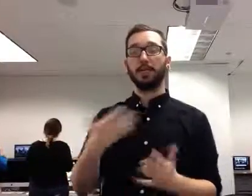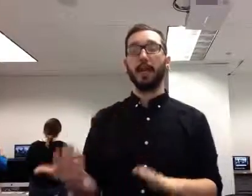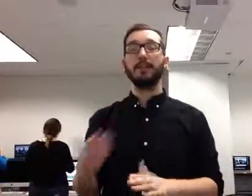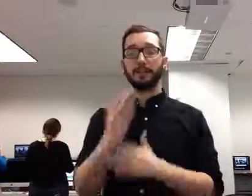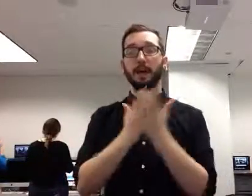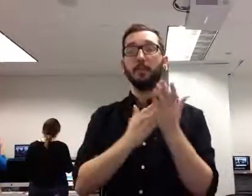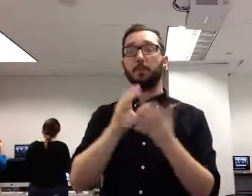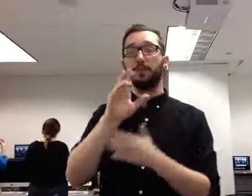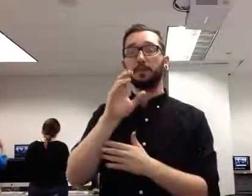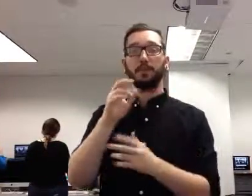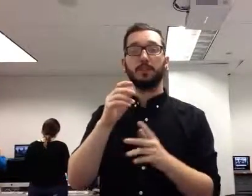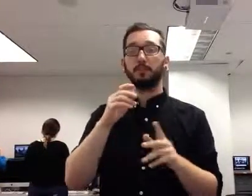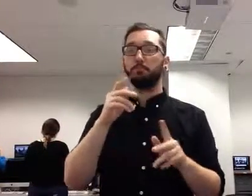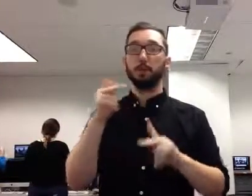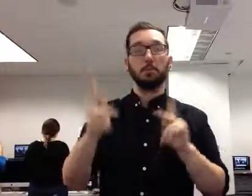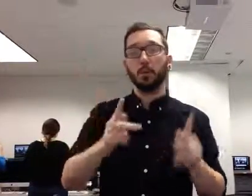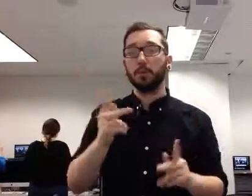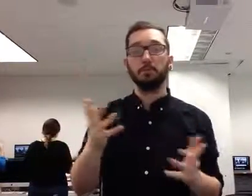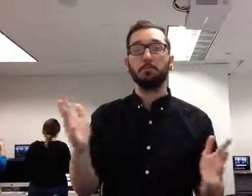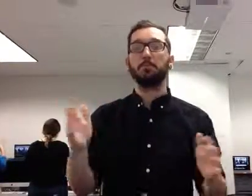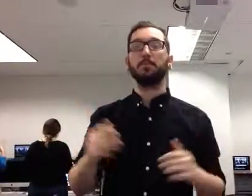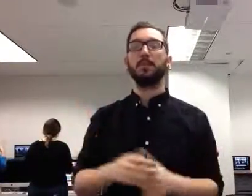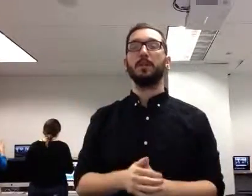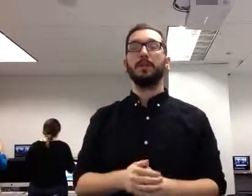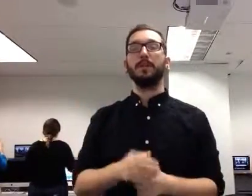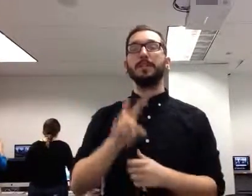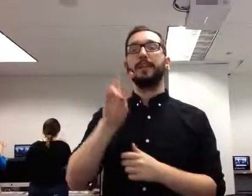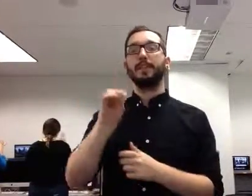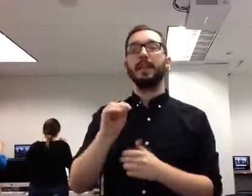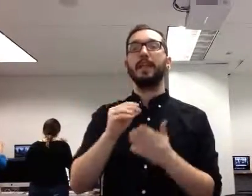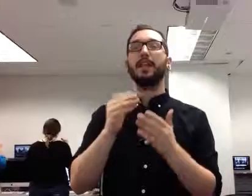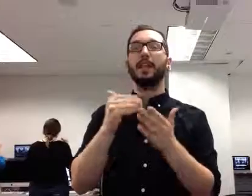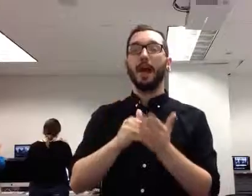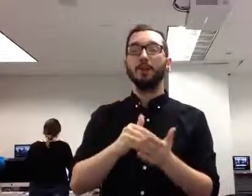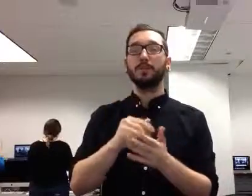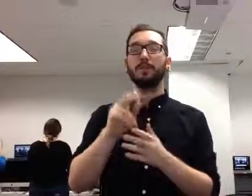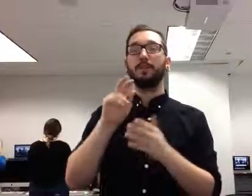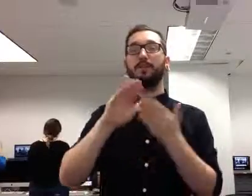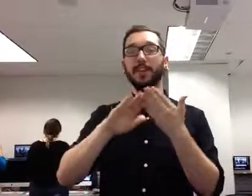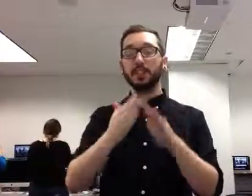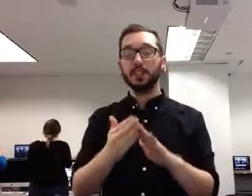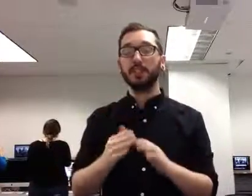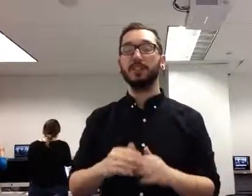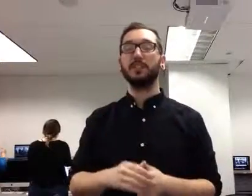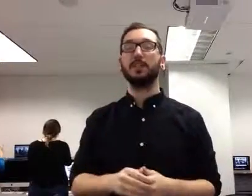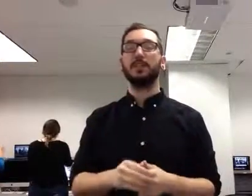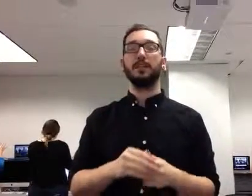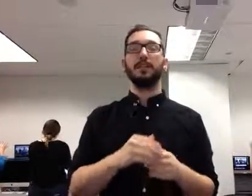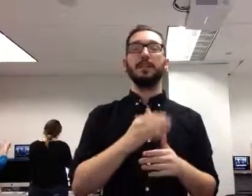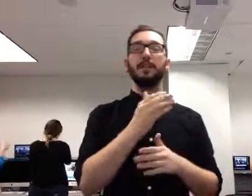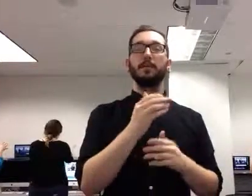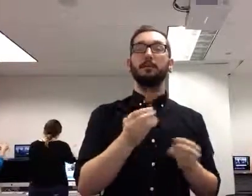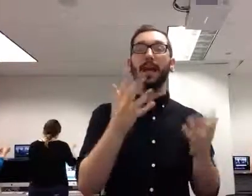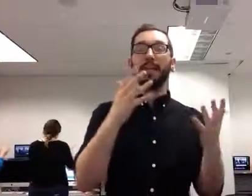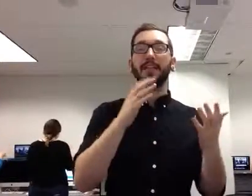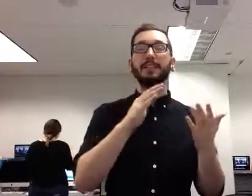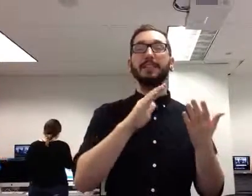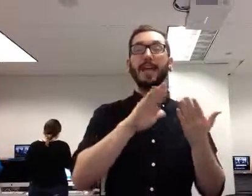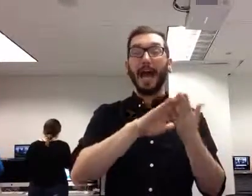towns, 70,000 villages. There, again, the distinction between town and village would be a demographic distinction,